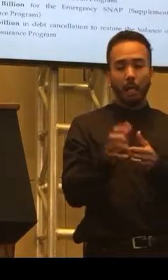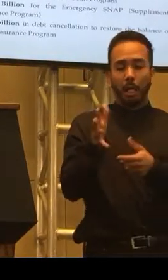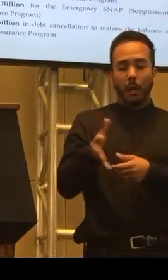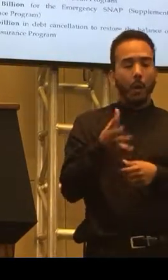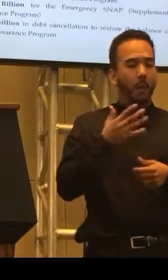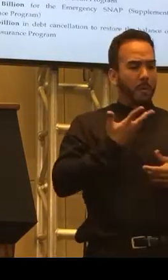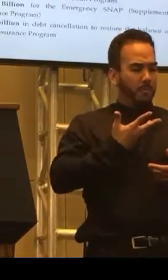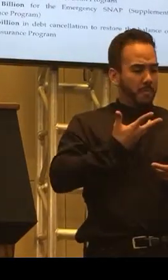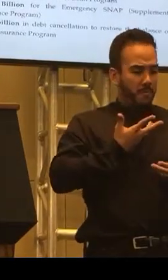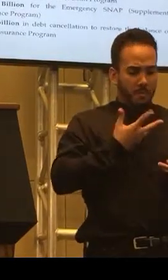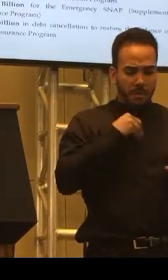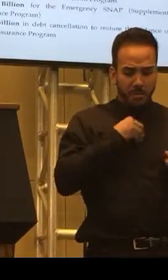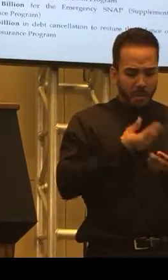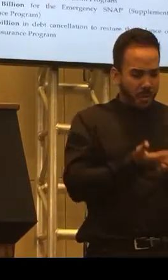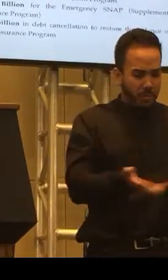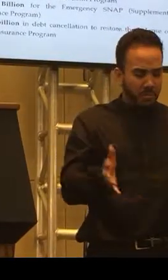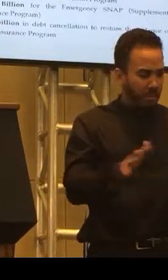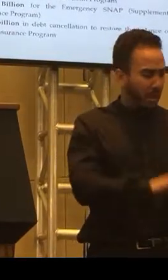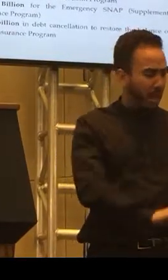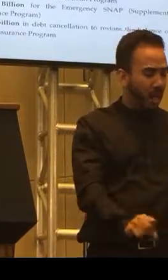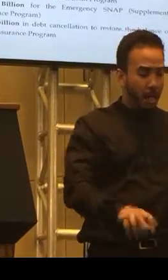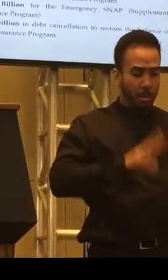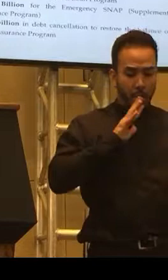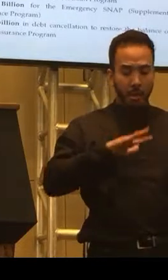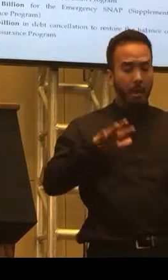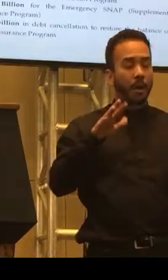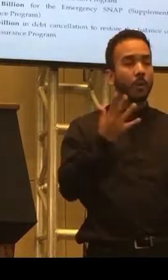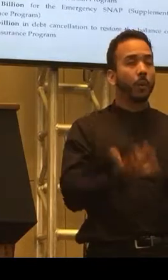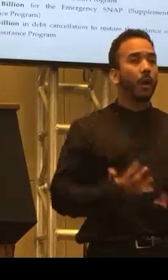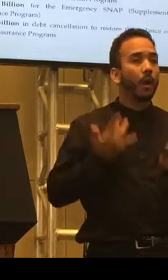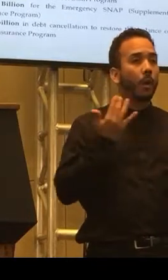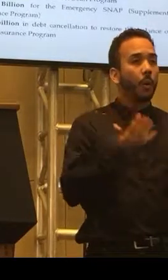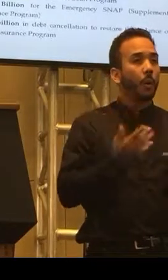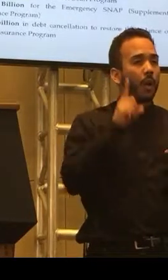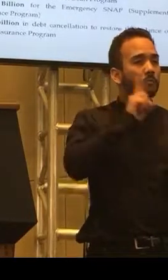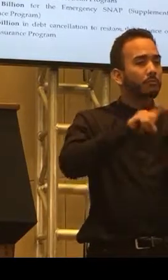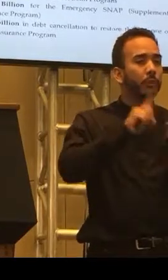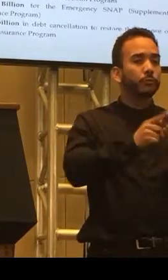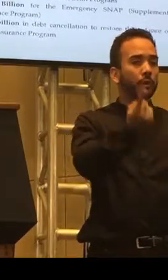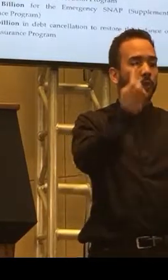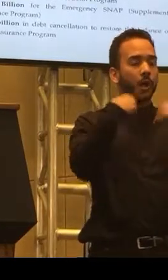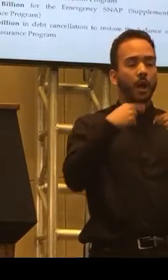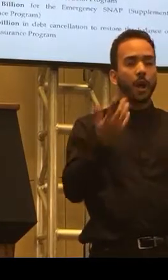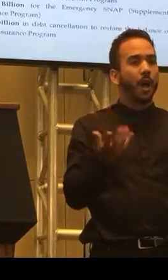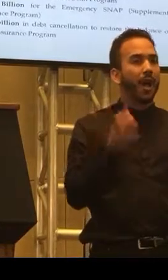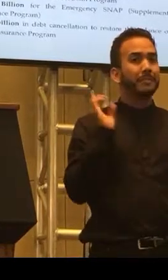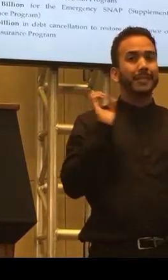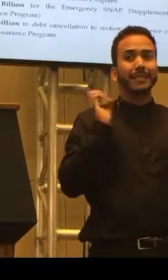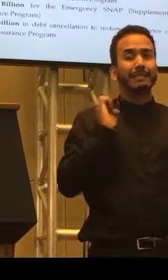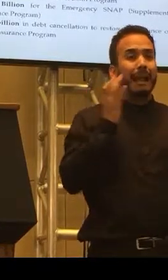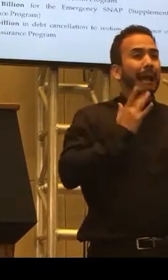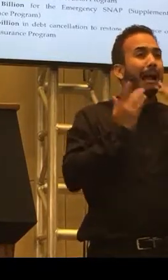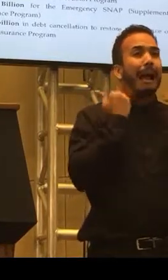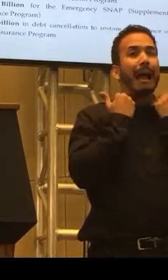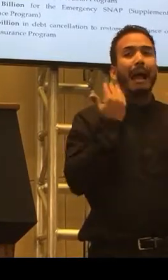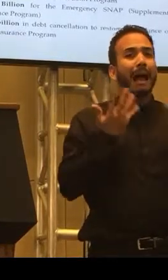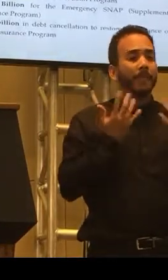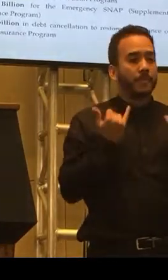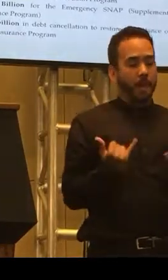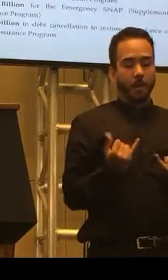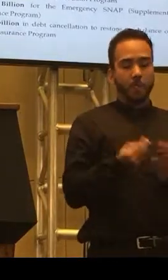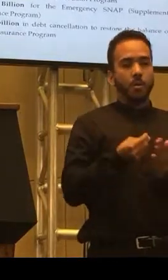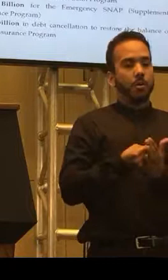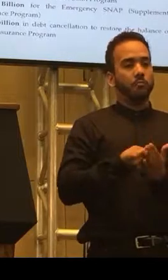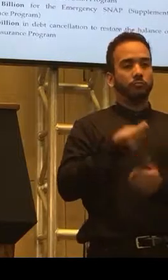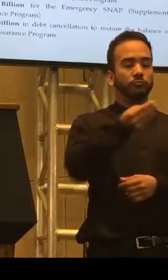property and things like that, and you had to wait for the inspection and everything that, you know, we realized that it's important to get some money out right away. And that's what